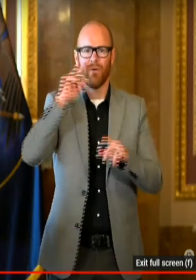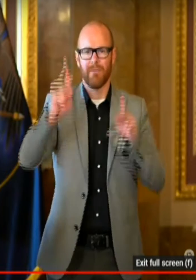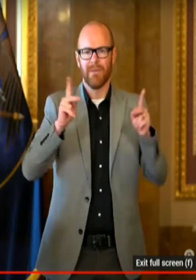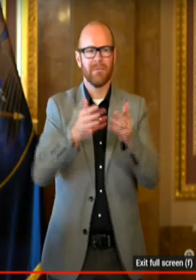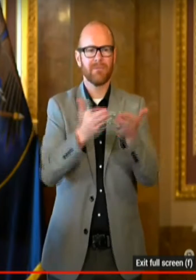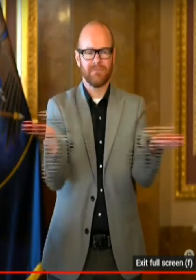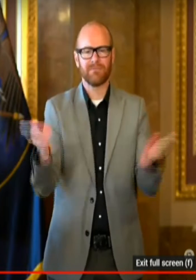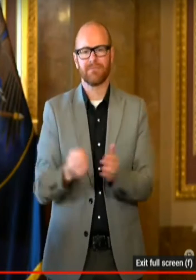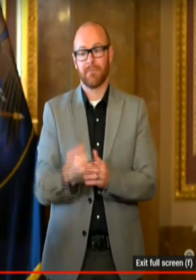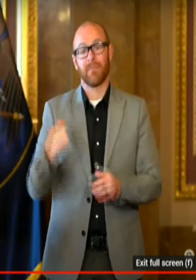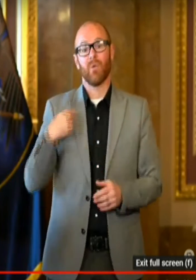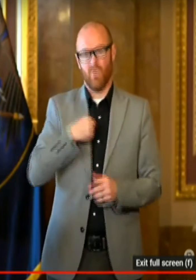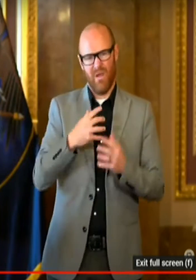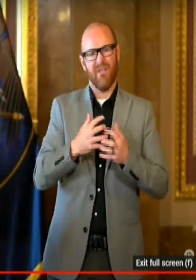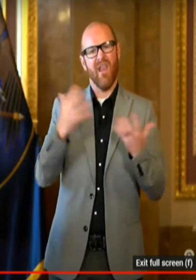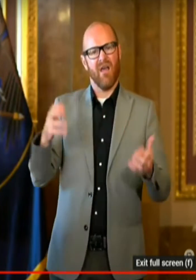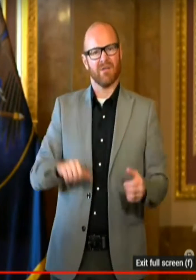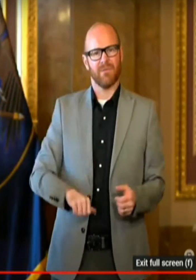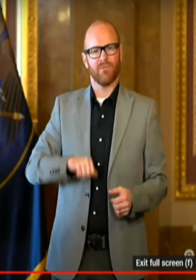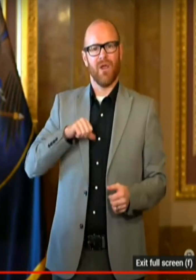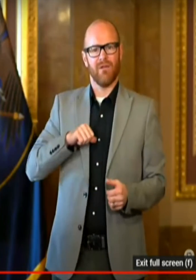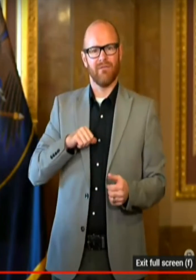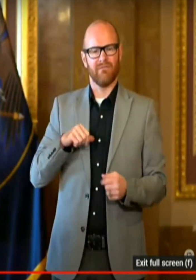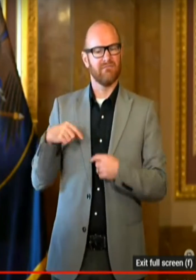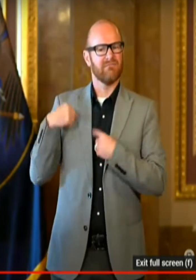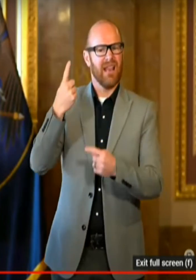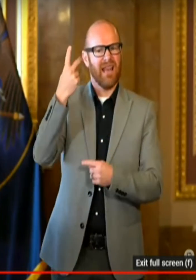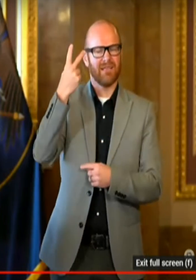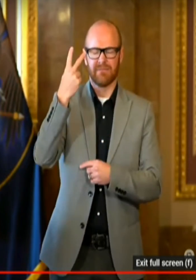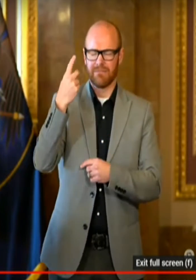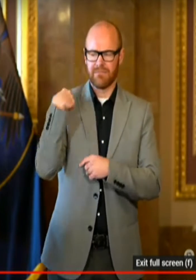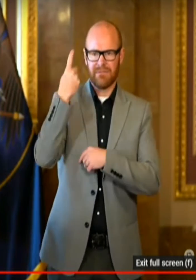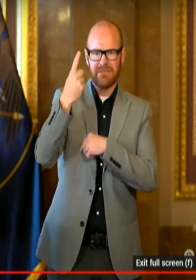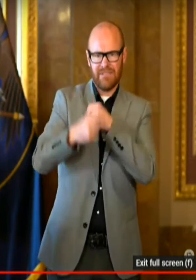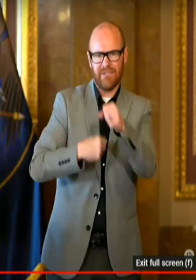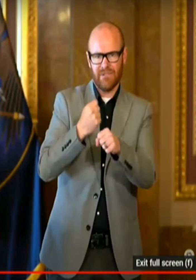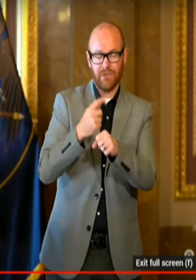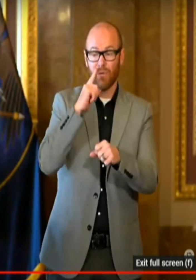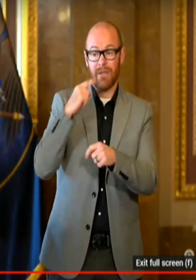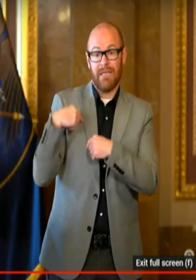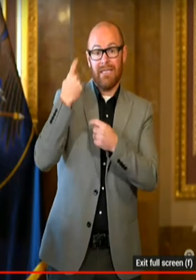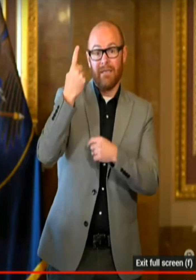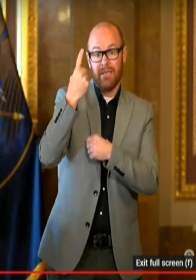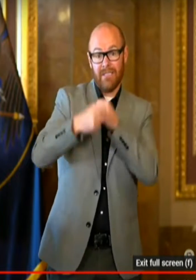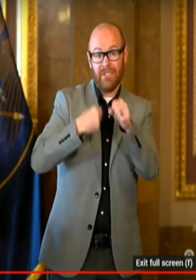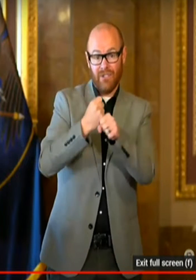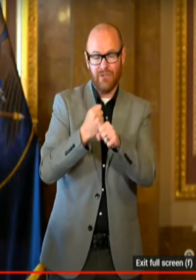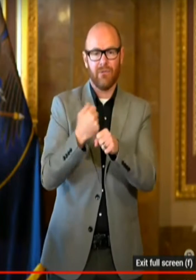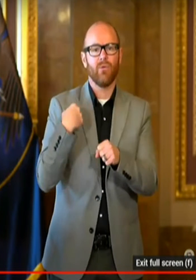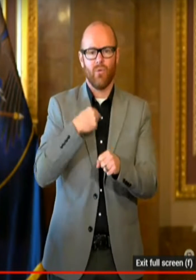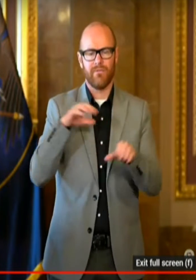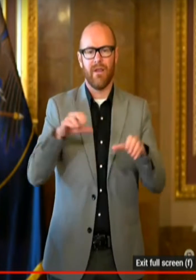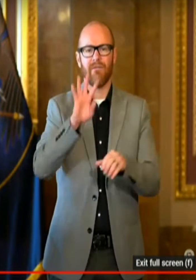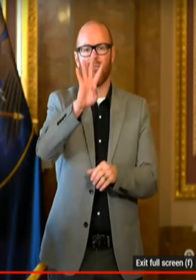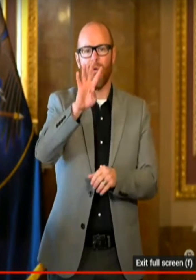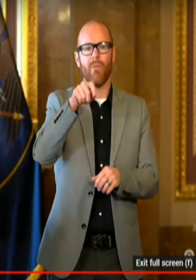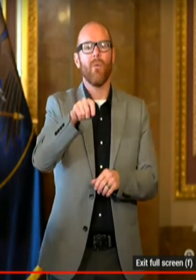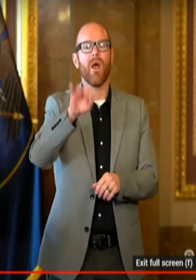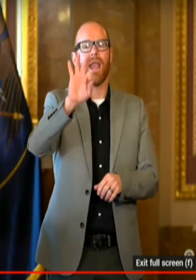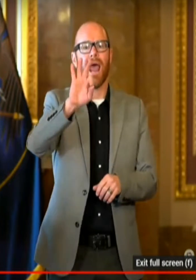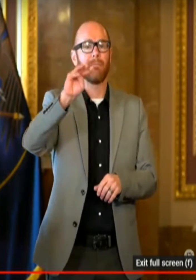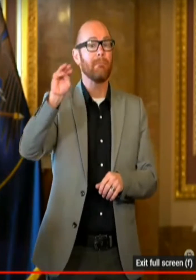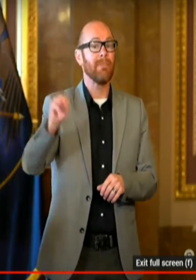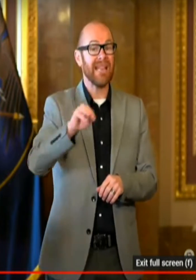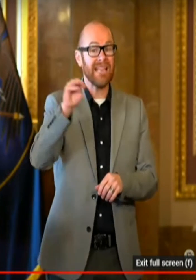a lot to be proud of over the last year. In just a year and two months, we've administered 4.9 million doses of vaccine.